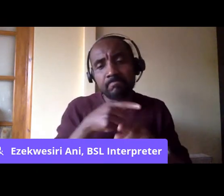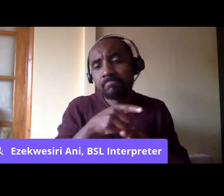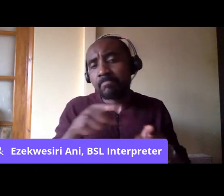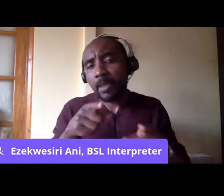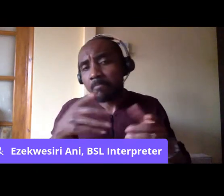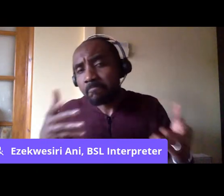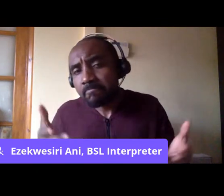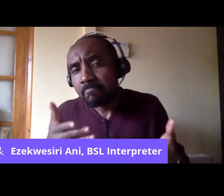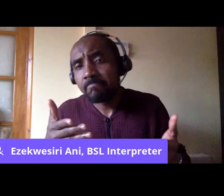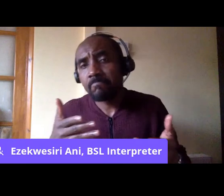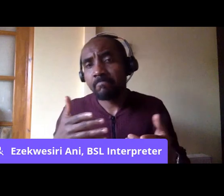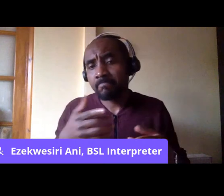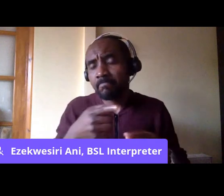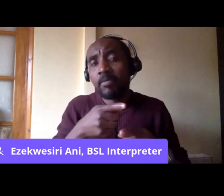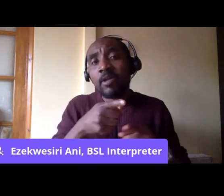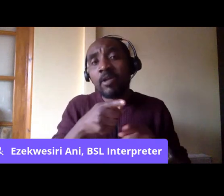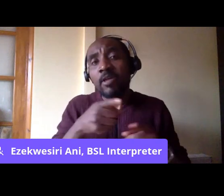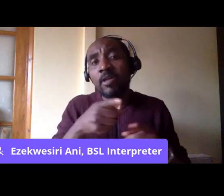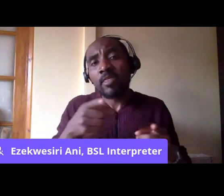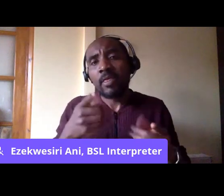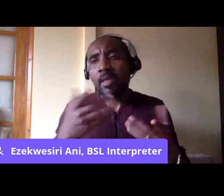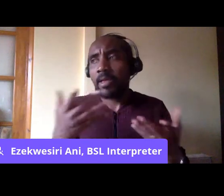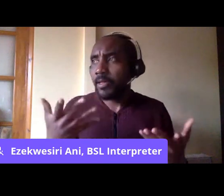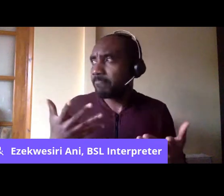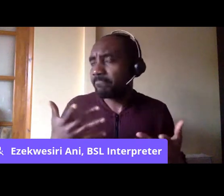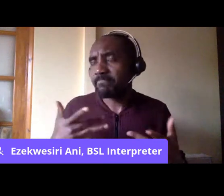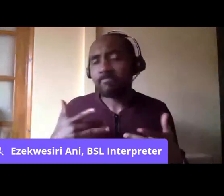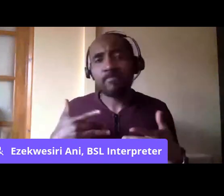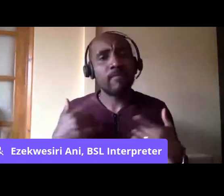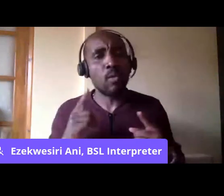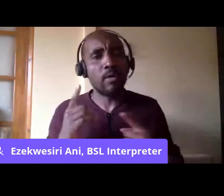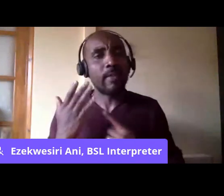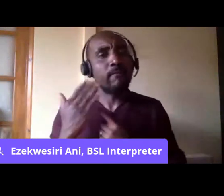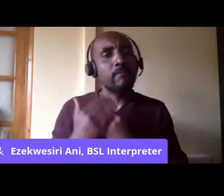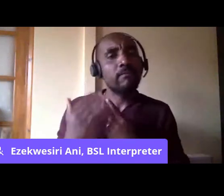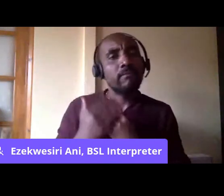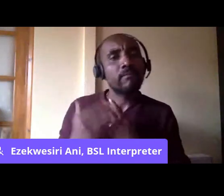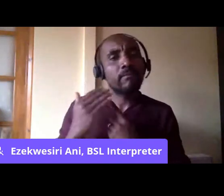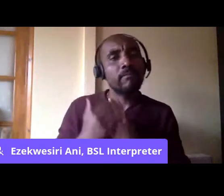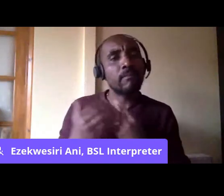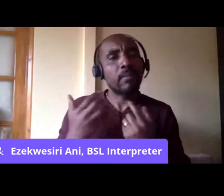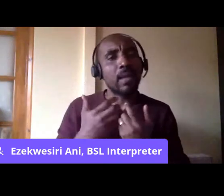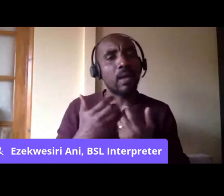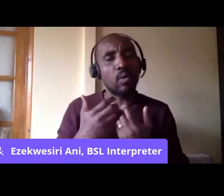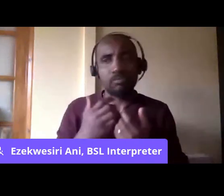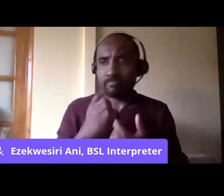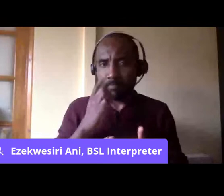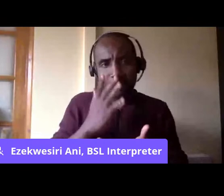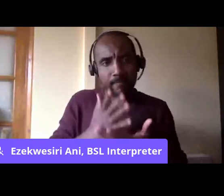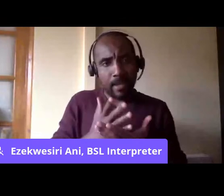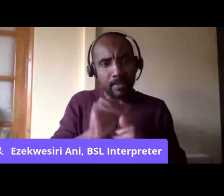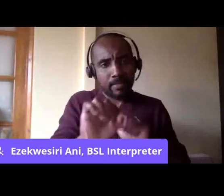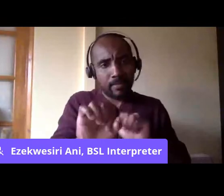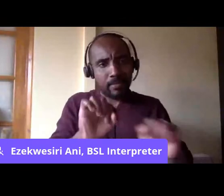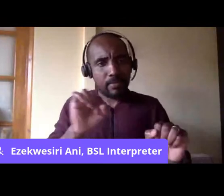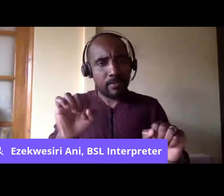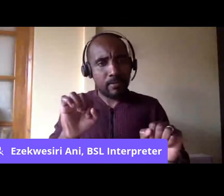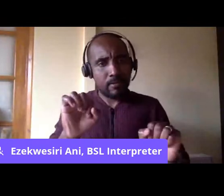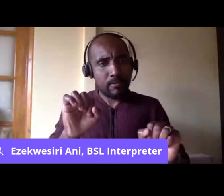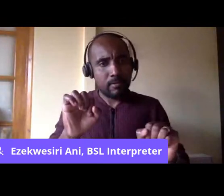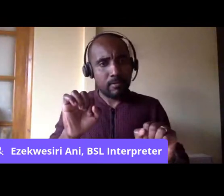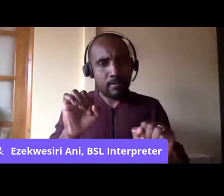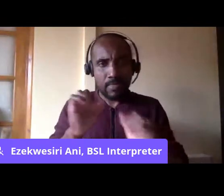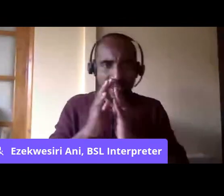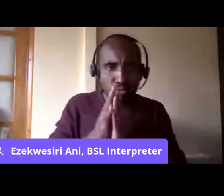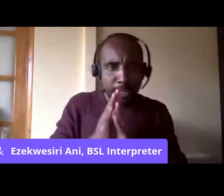they get comfort or, from their faith. And some of that faith is deeply reactionary in